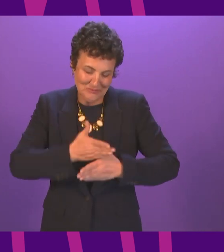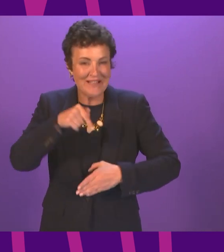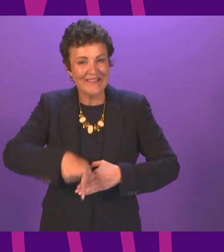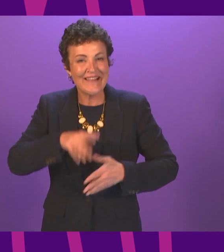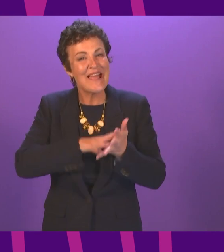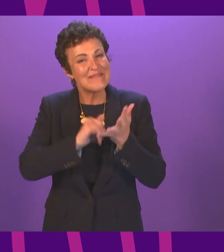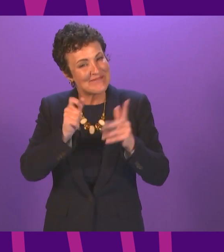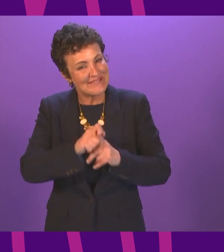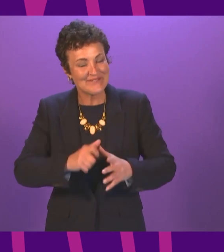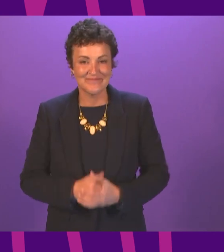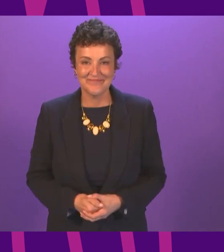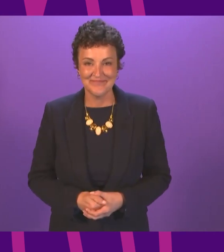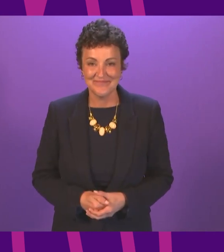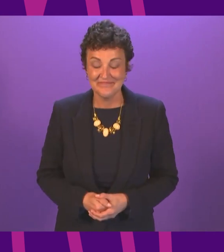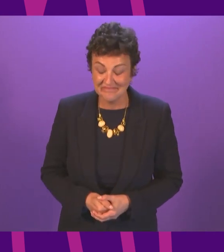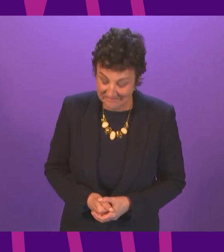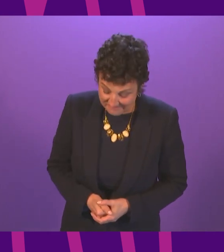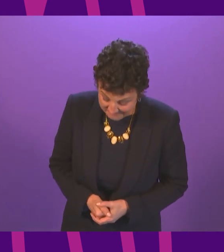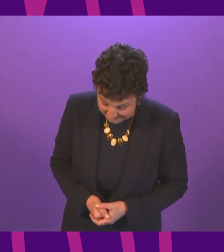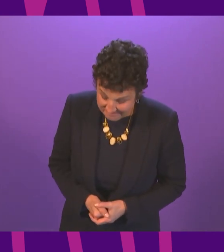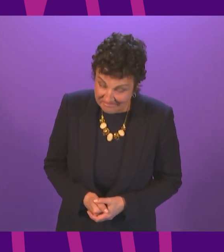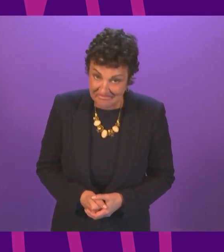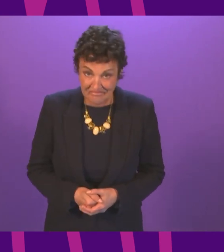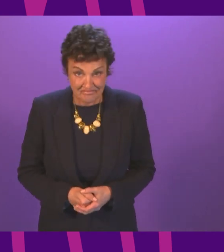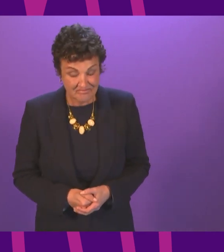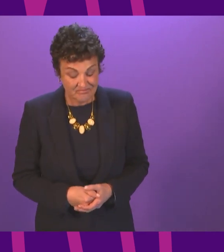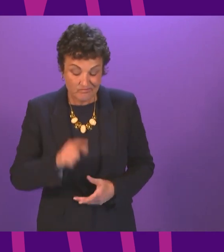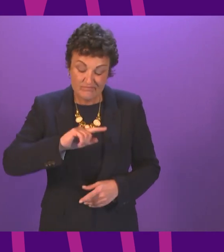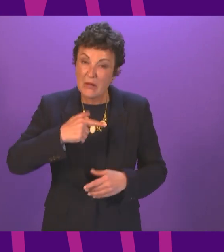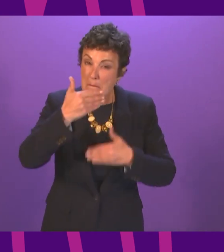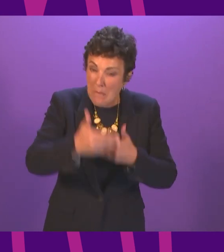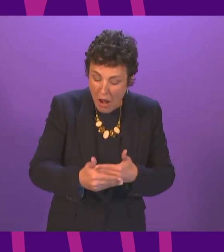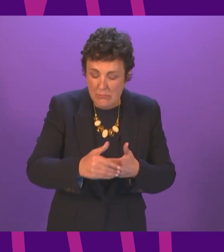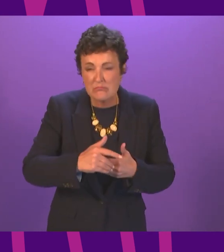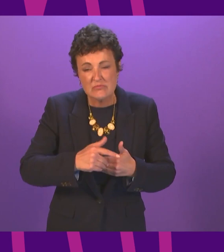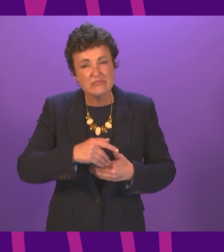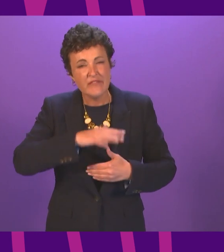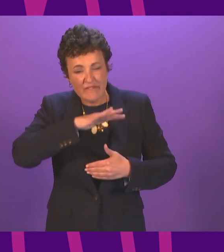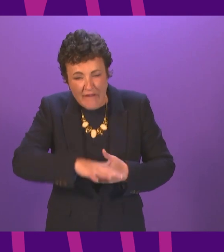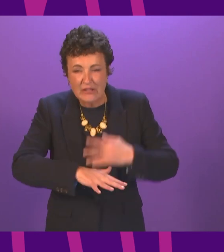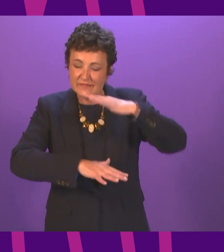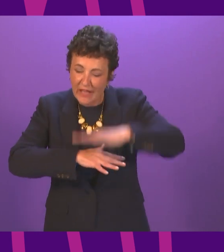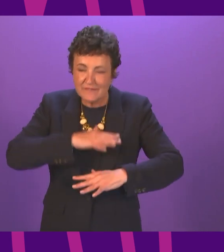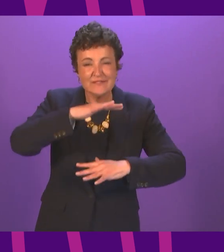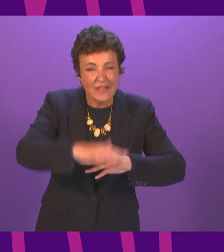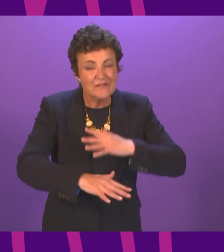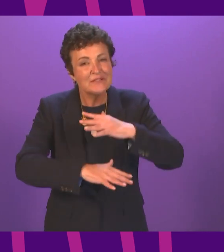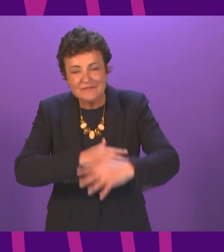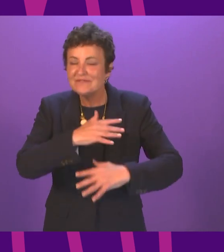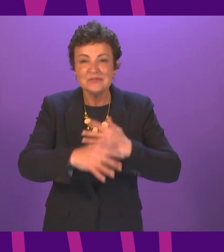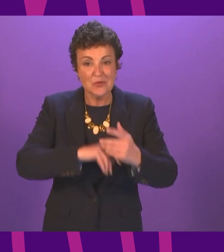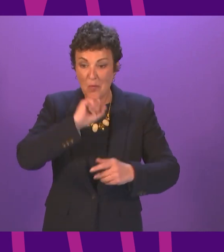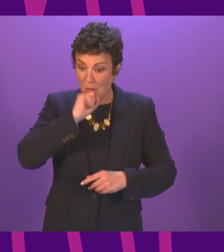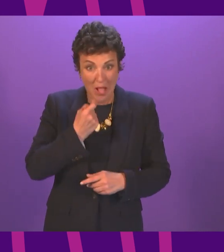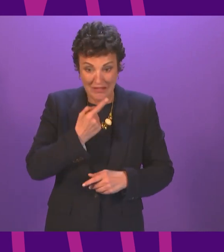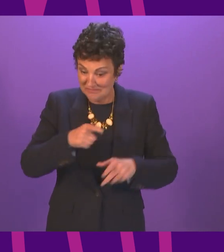ask so each new session of parliament is a new stage on a journey begun long ago and which has no